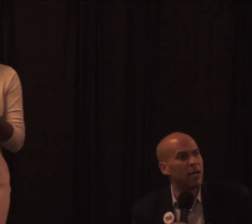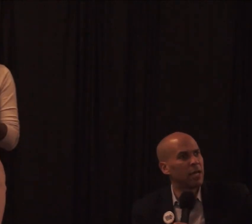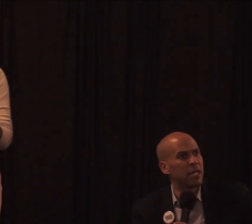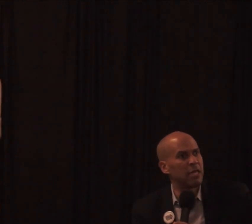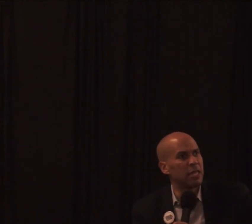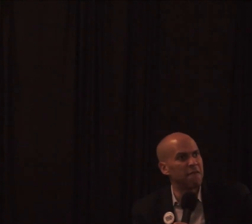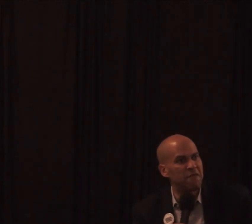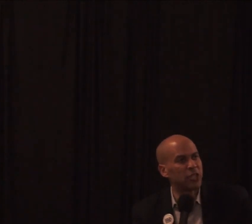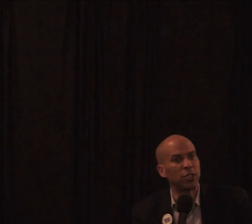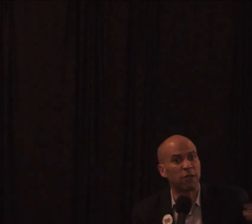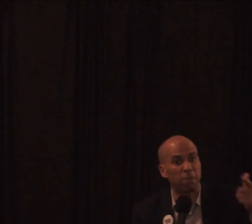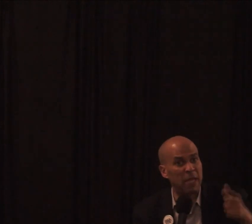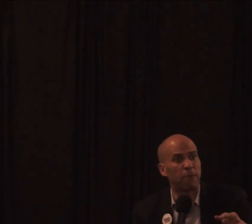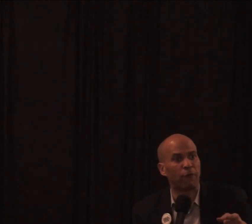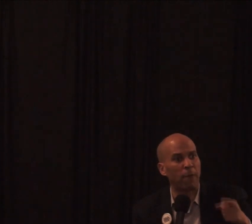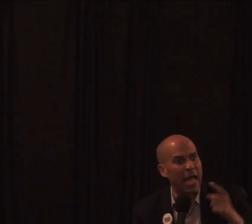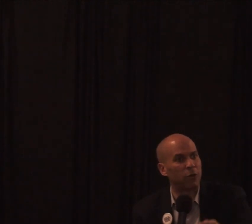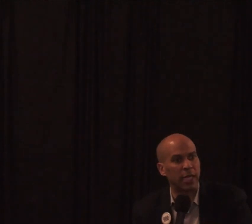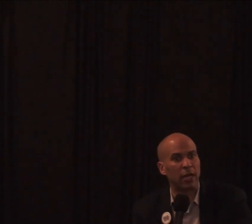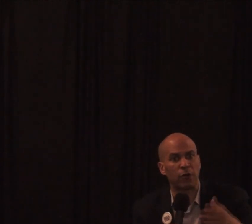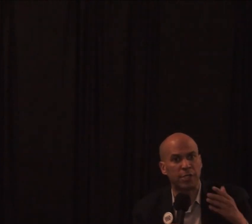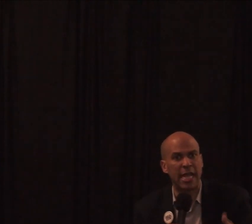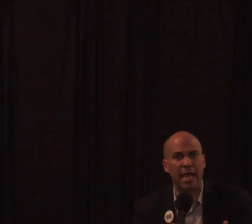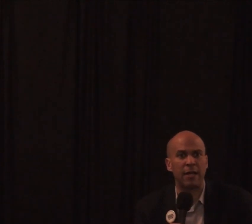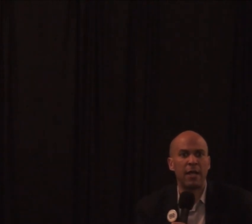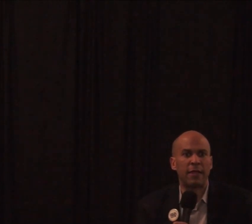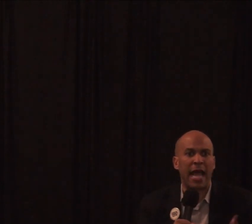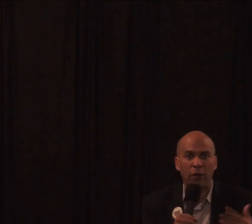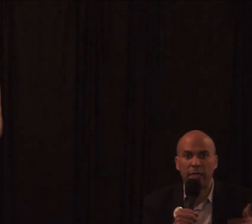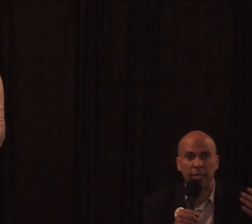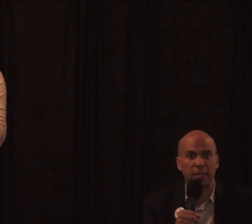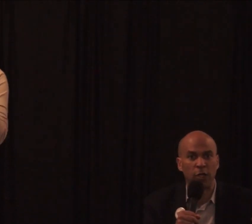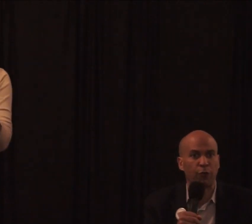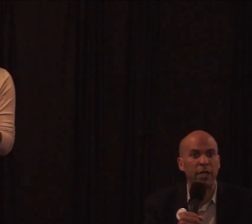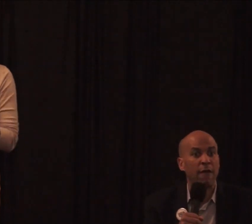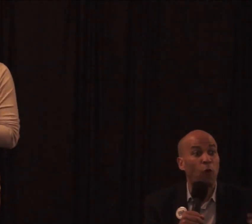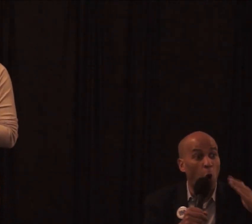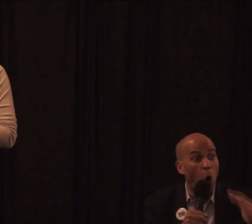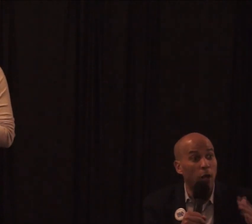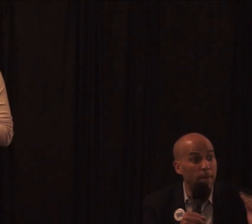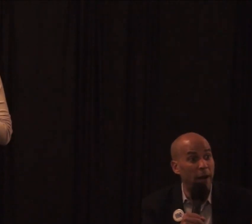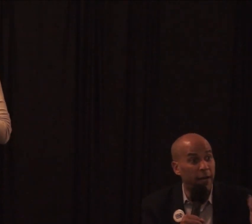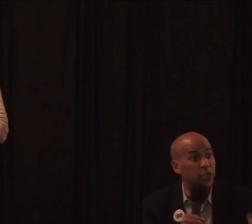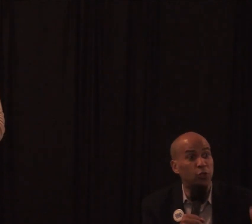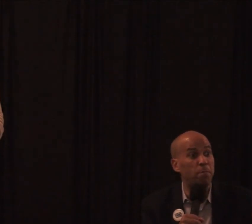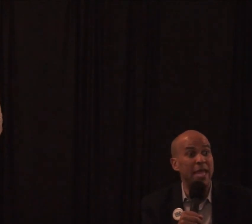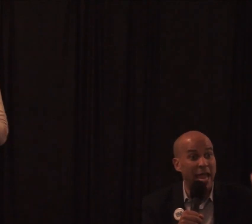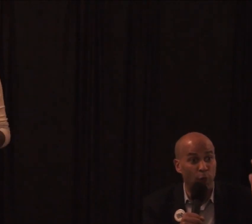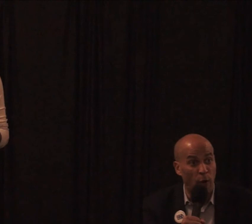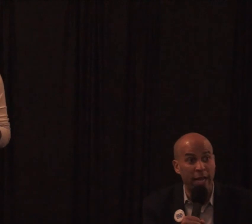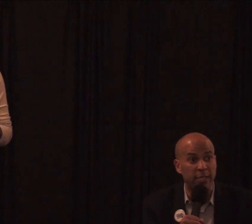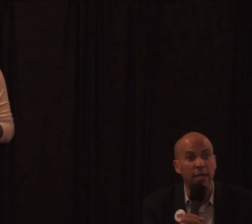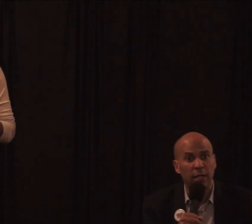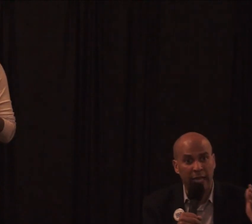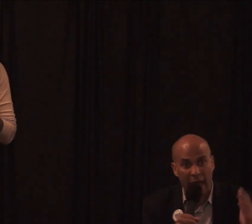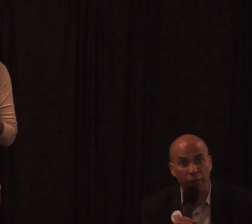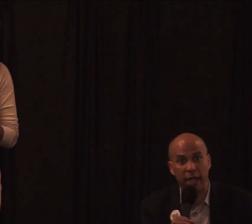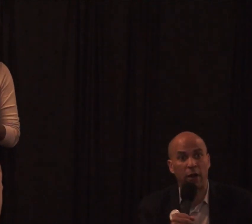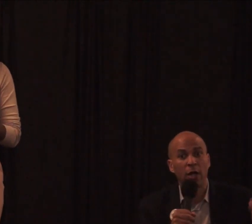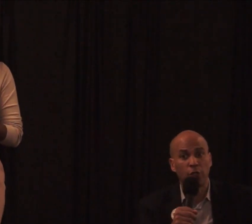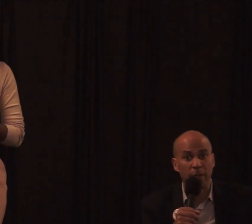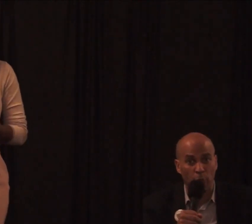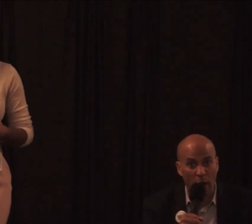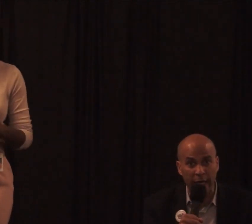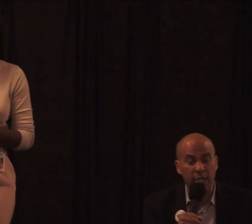stop the evictions of people from housing and understand that housing in this country for all Americans should be a right, like